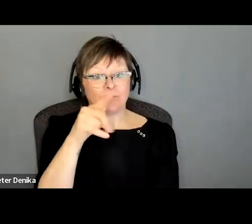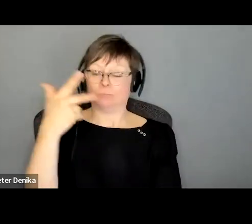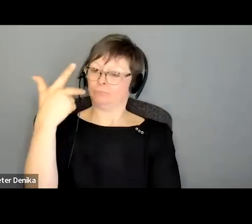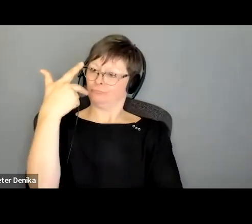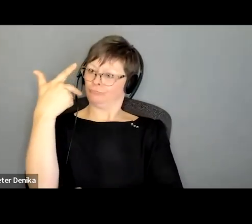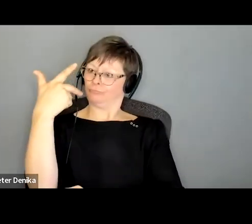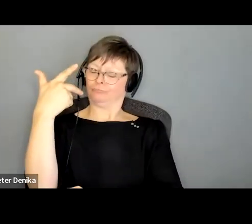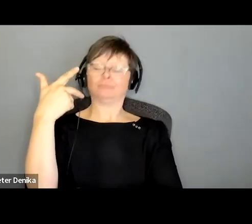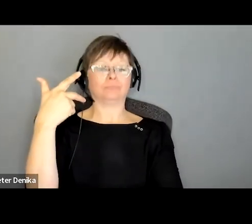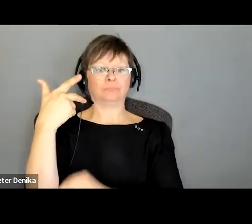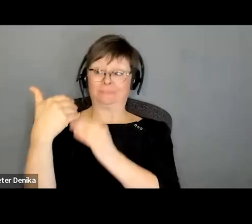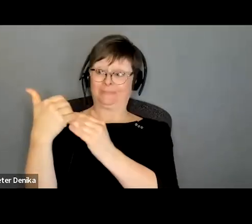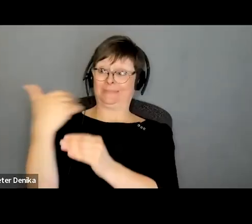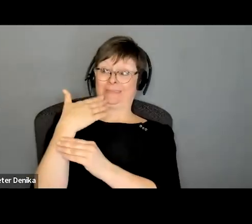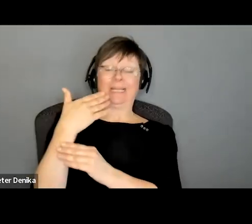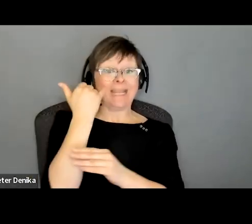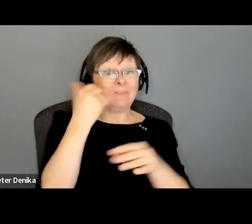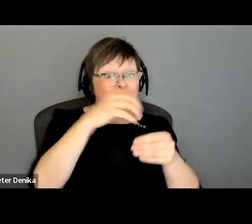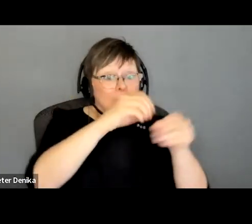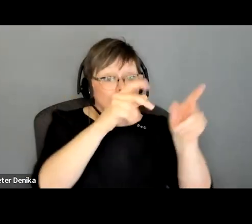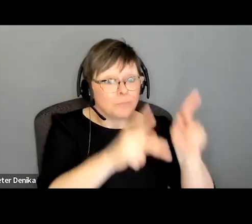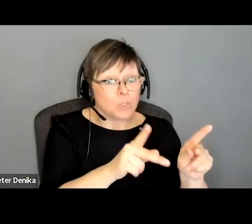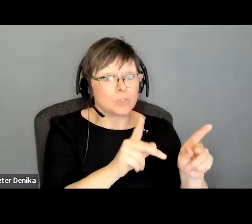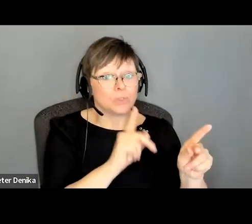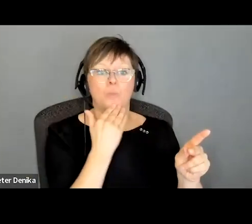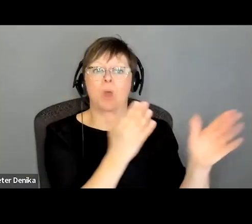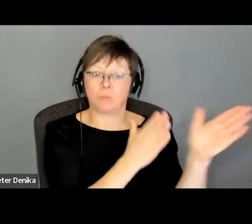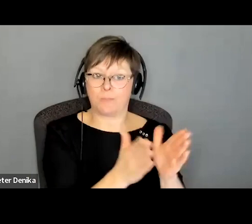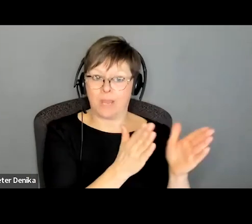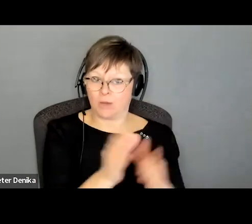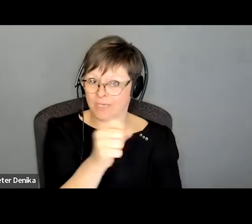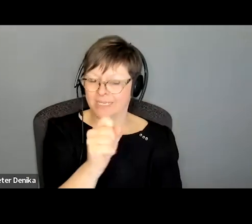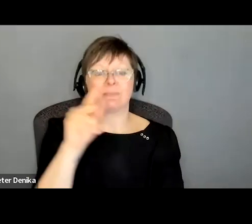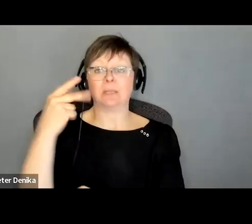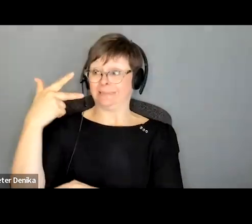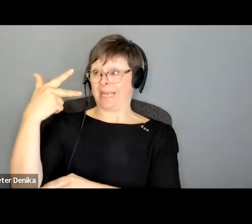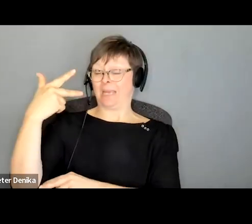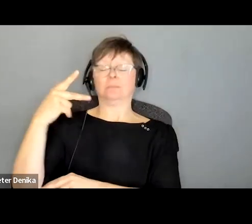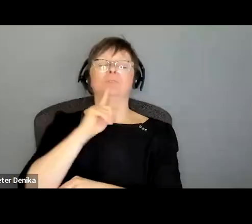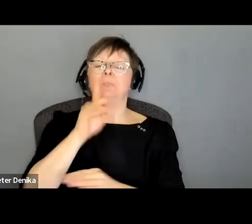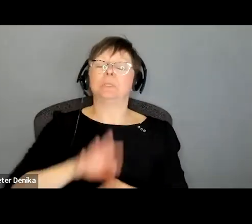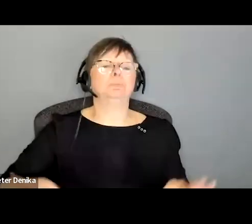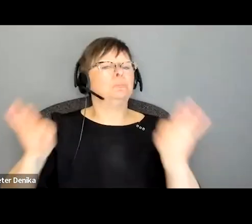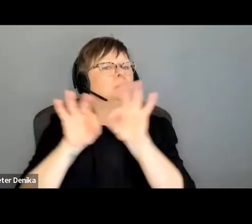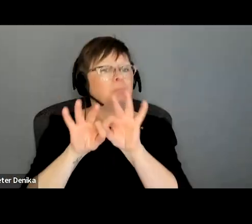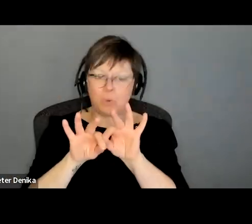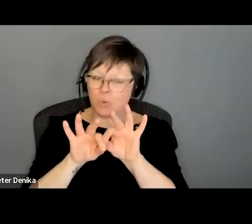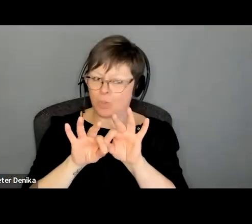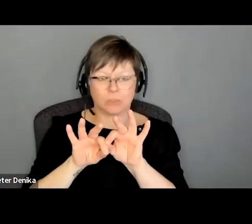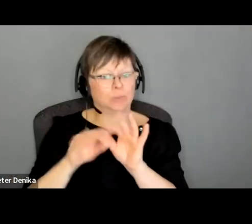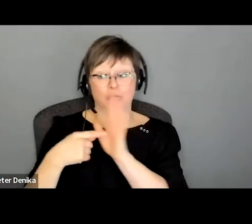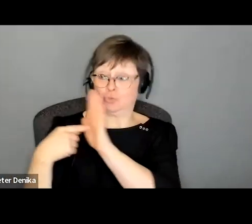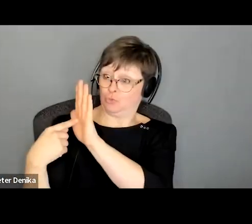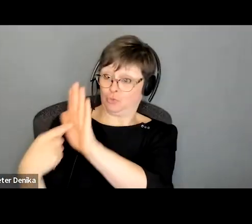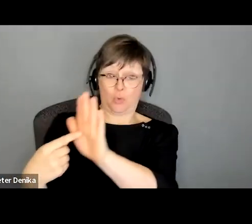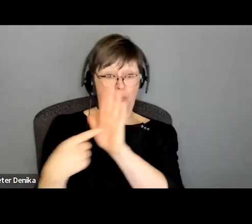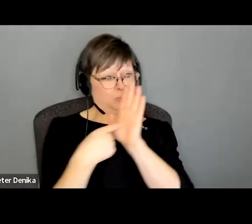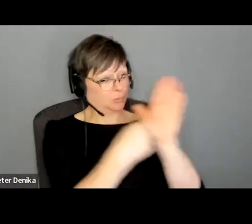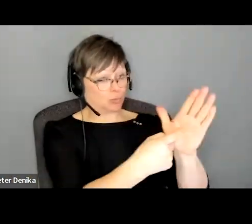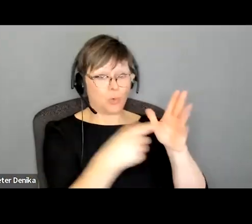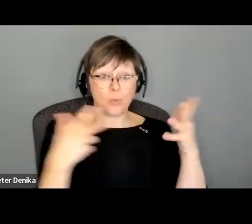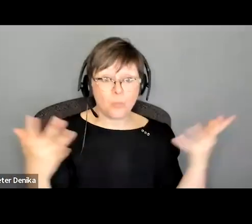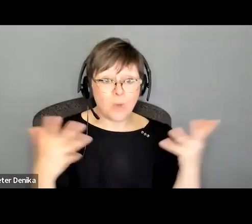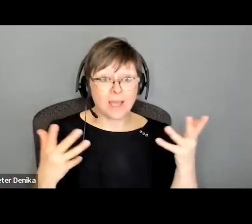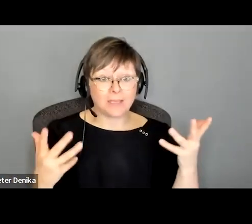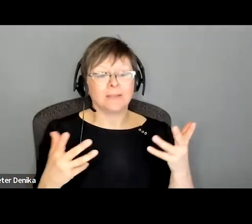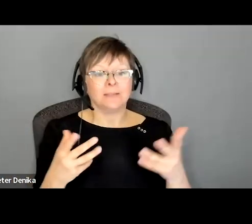person it's being well prepared and also this important thing to get across on your tape too is that you are a person that the producer wants